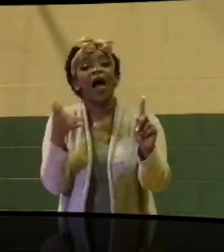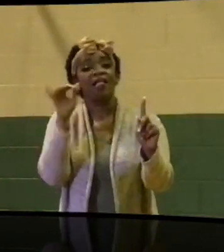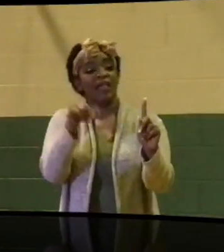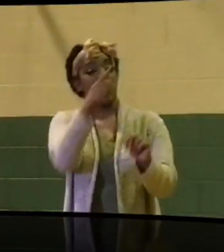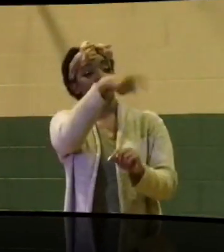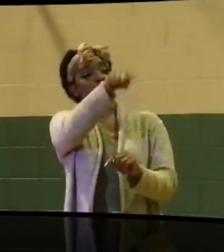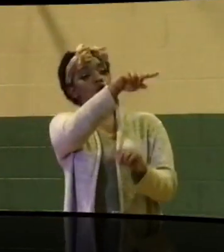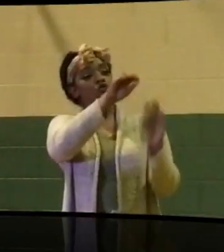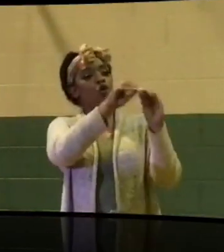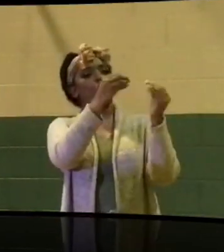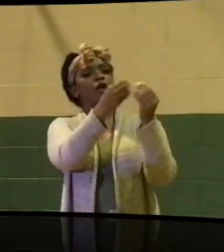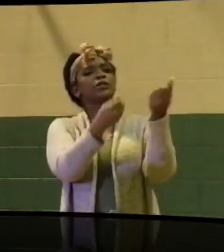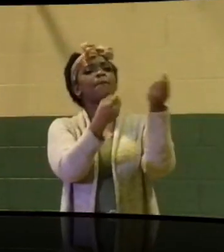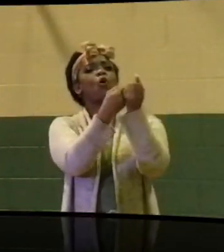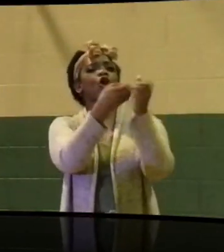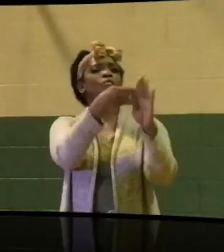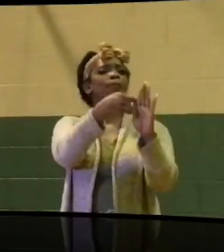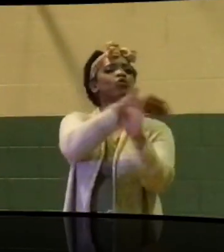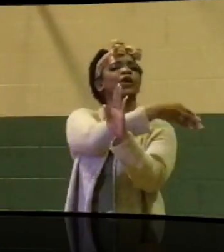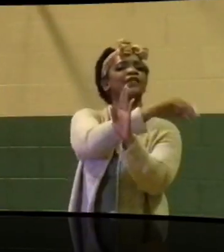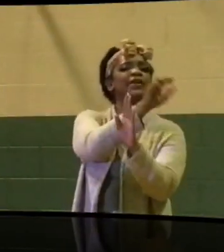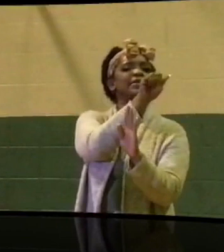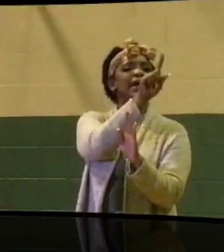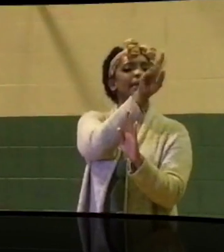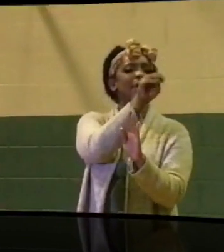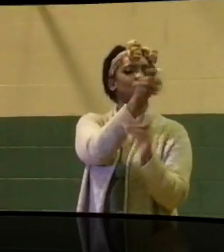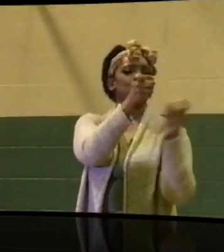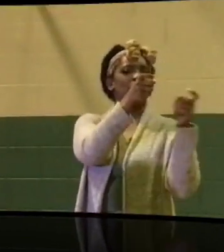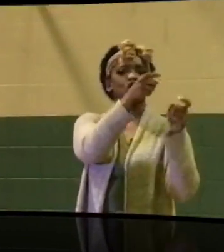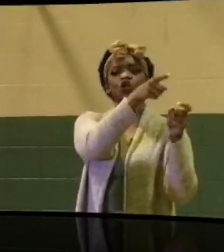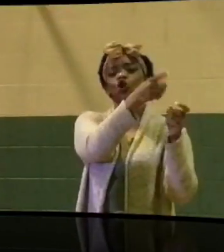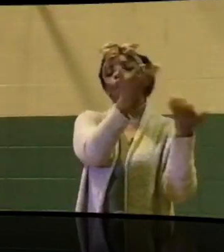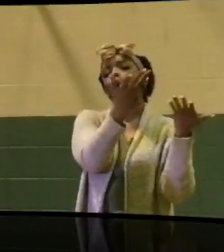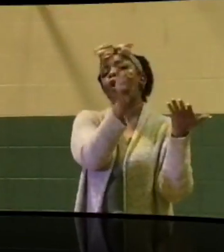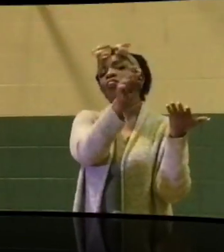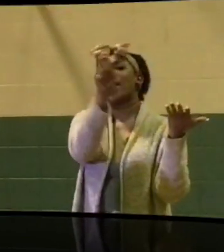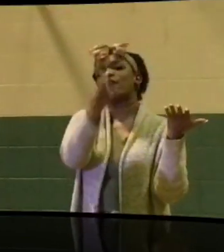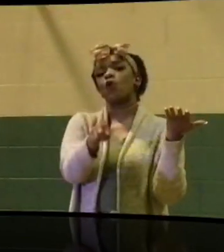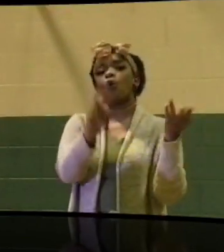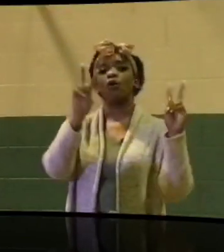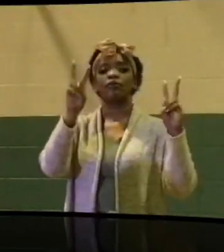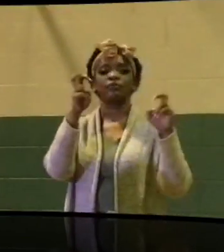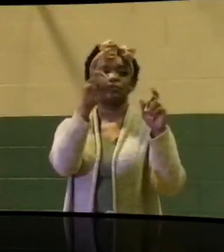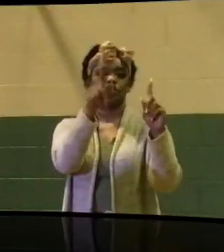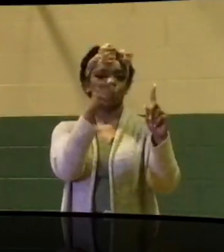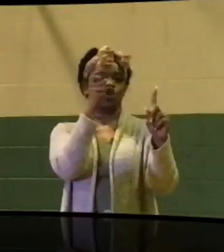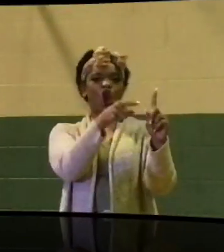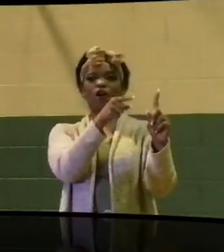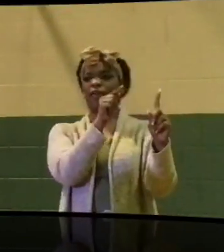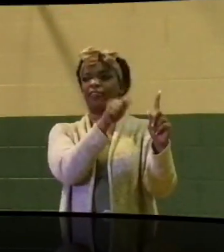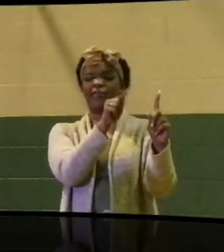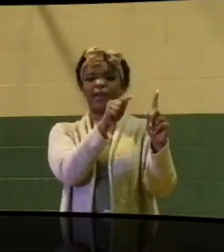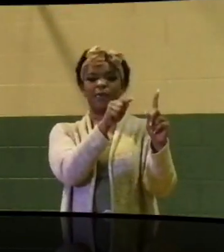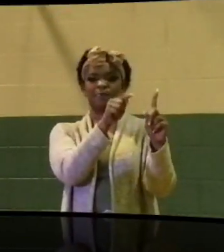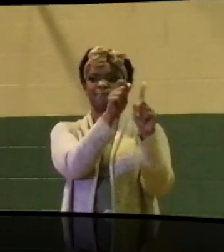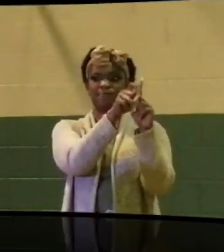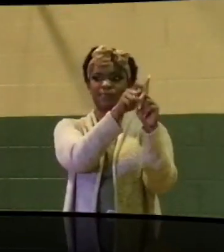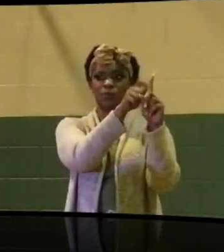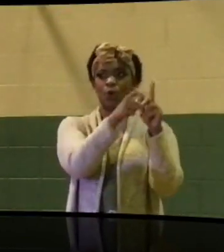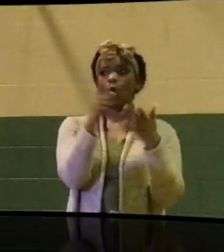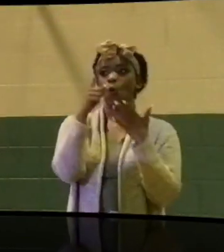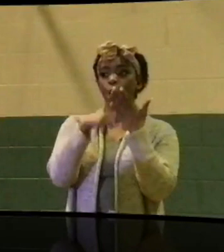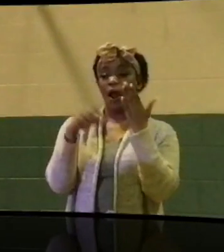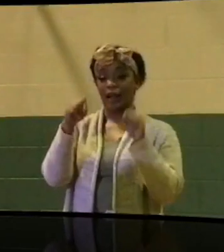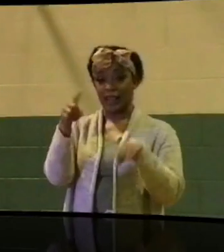supported the previous administration, and so therefore they were targeted, if you will. What can the city council do? The city